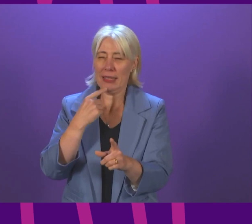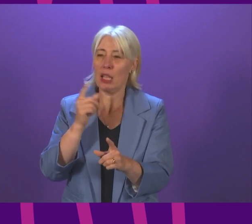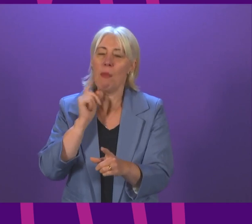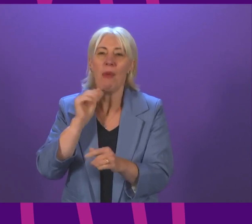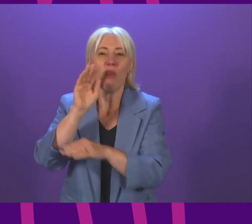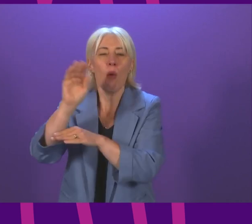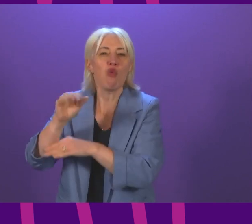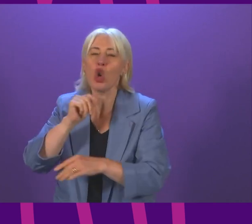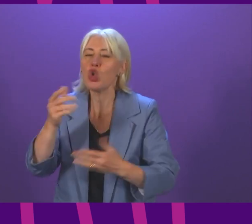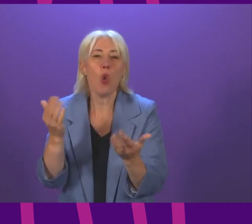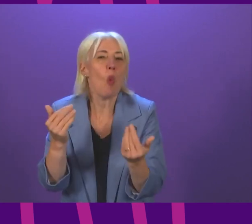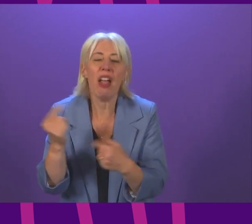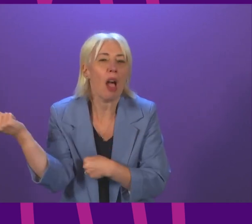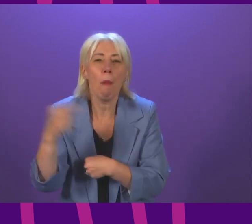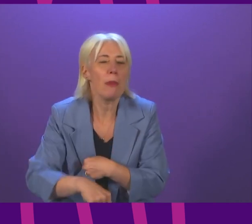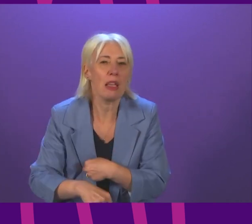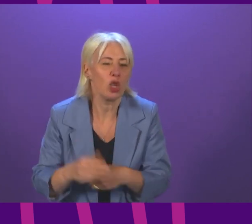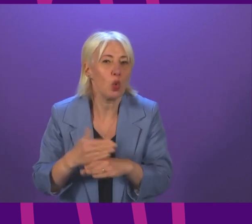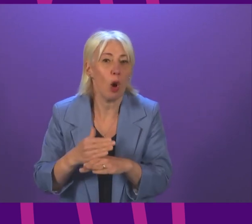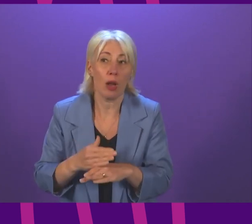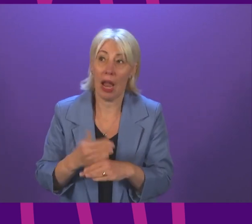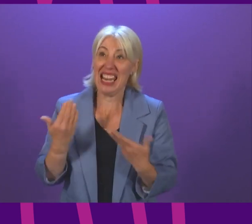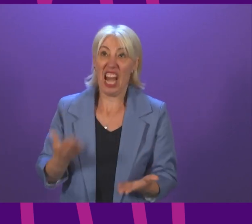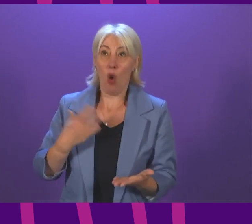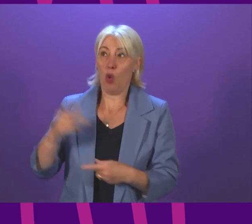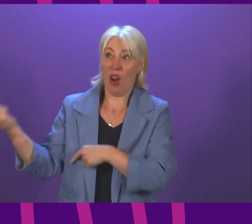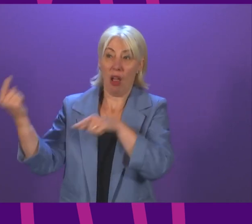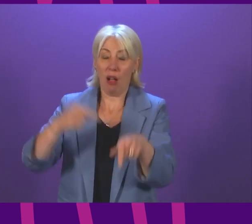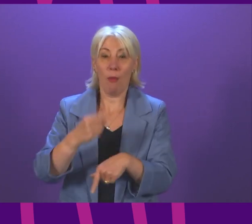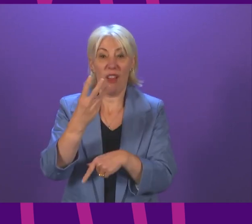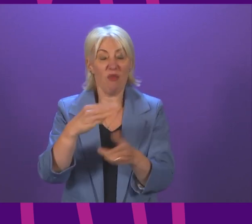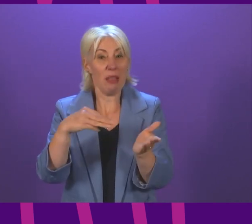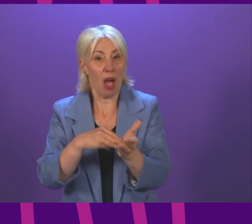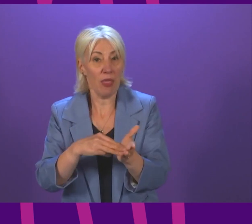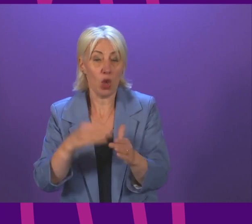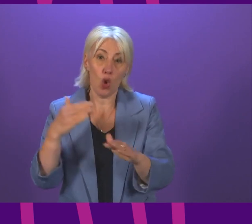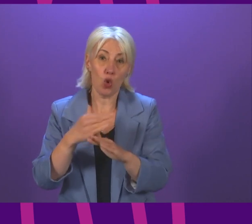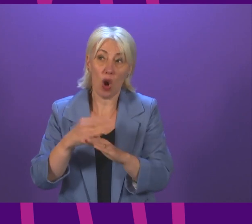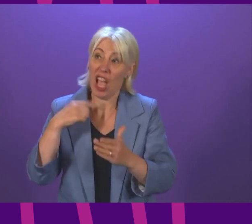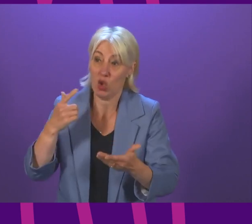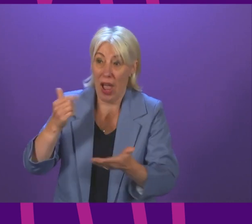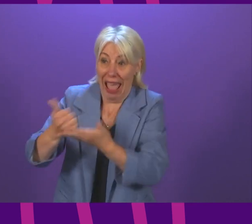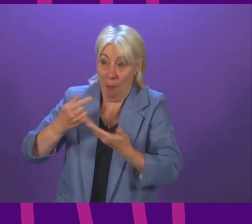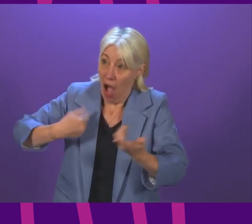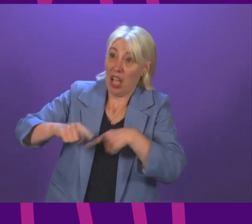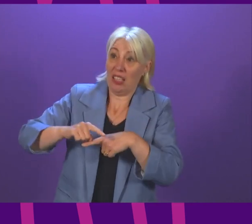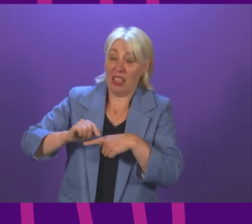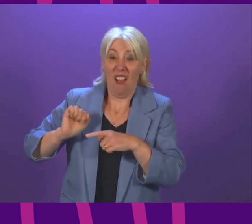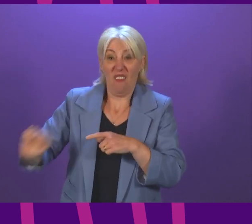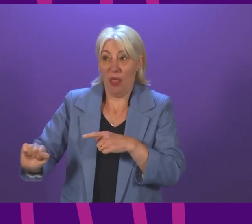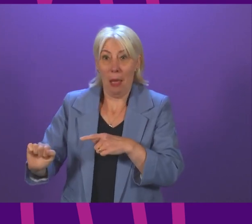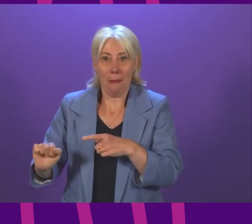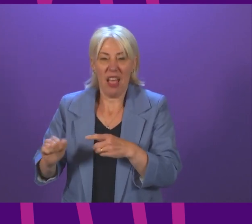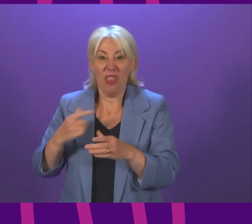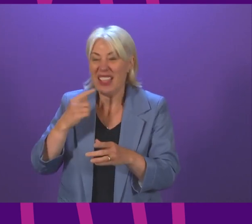here they now of course want people to come here for three months to help the UK government out of the self-imposed crisis only to send them back